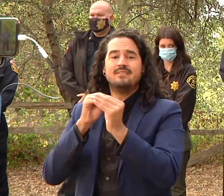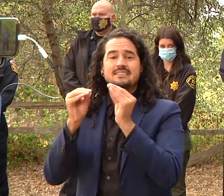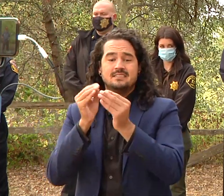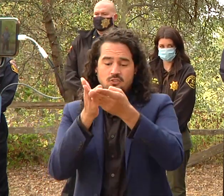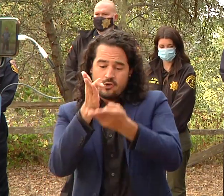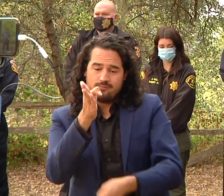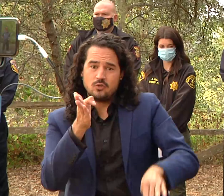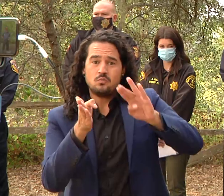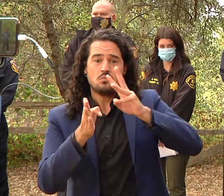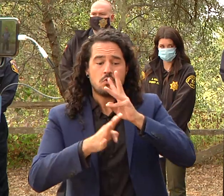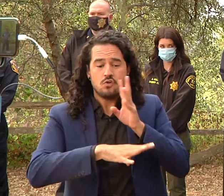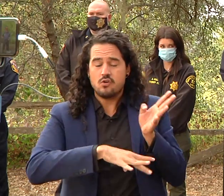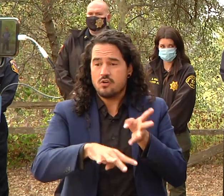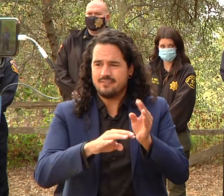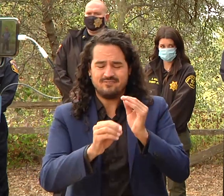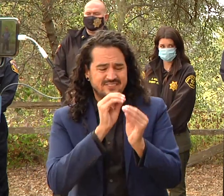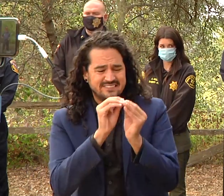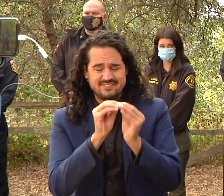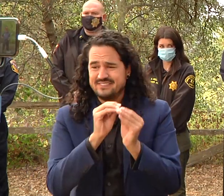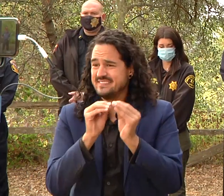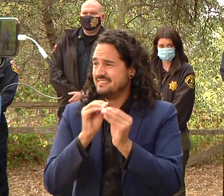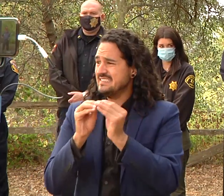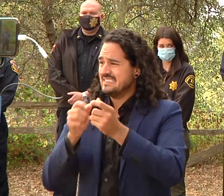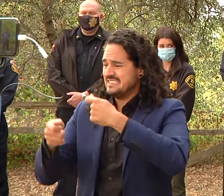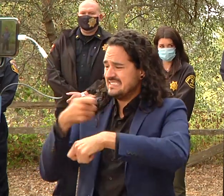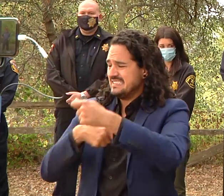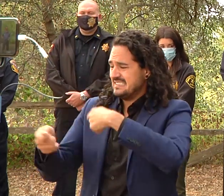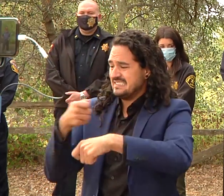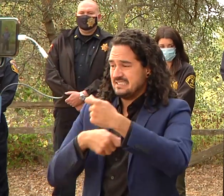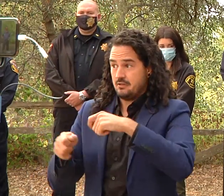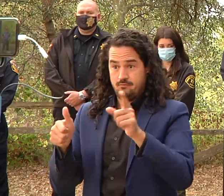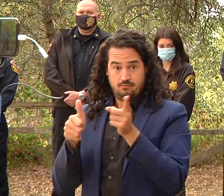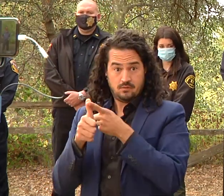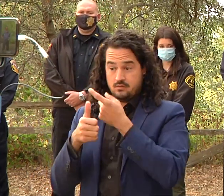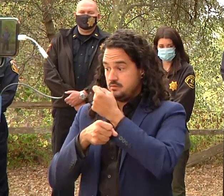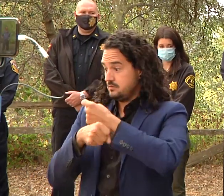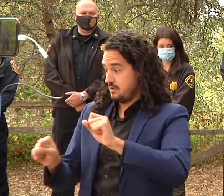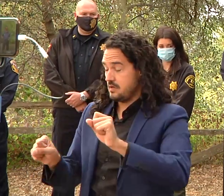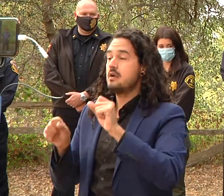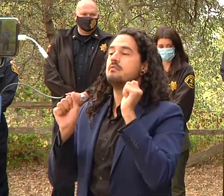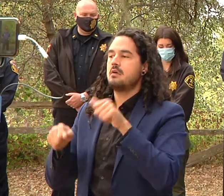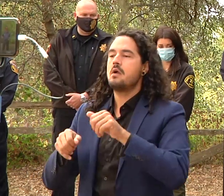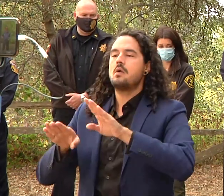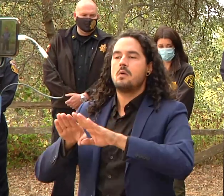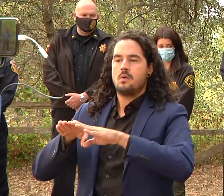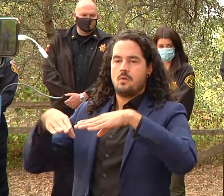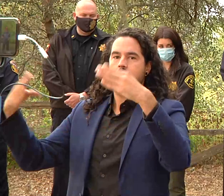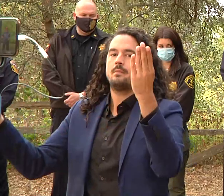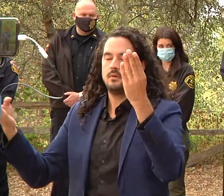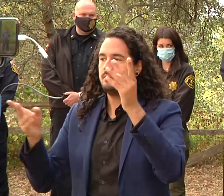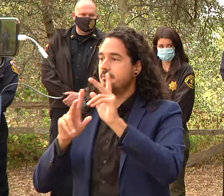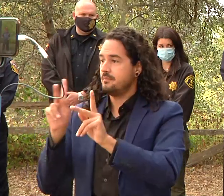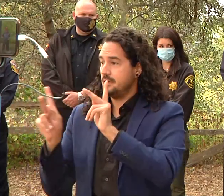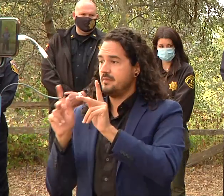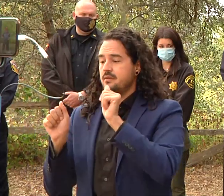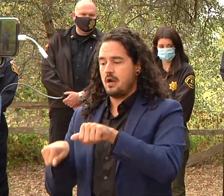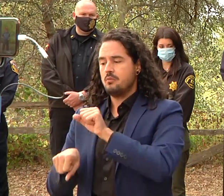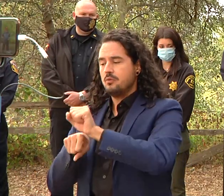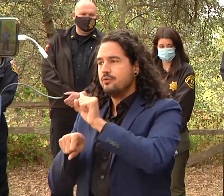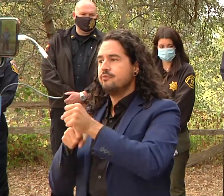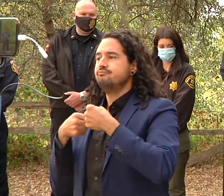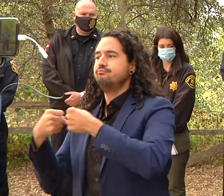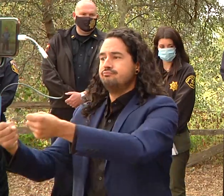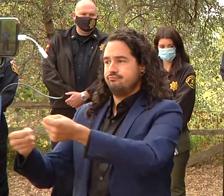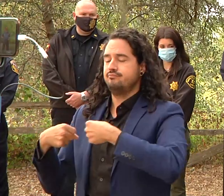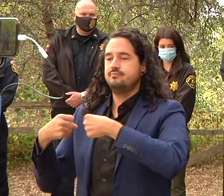road passable for crews in the not too distant future uh they're also doing tree assessments there's a lot of trees in the right of way that need to